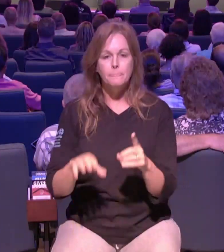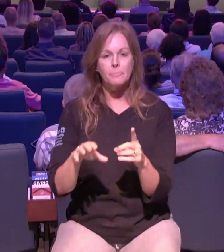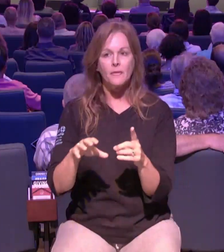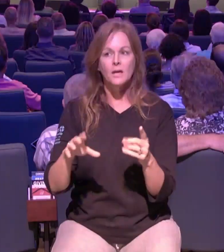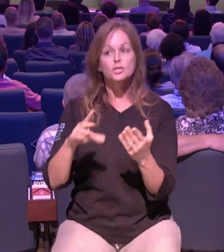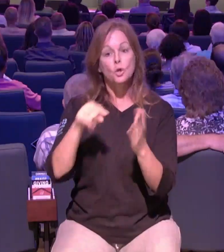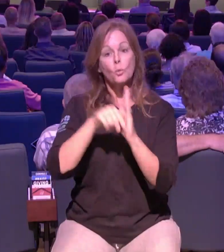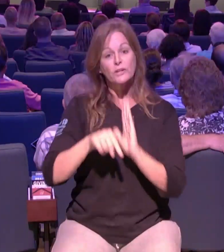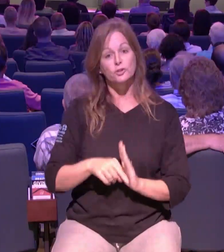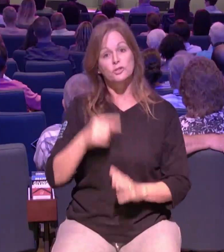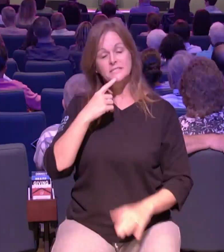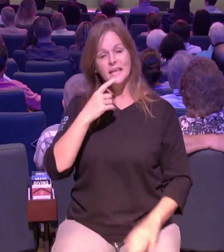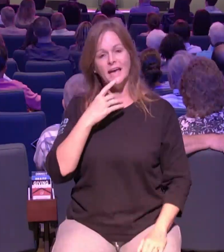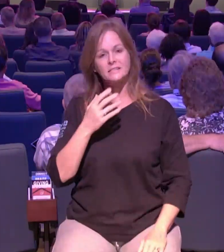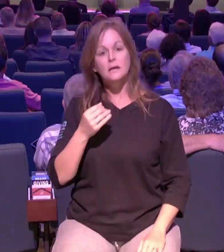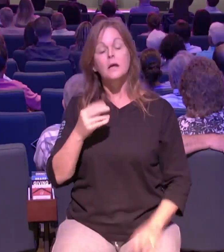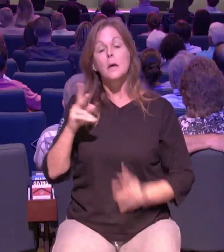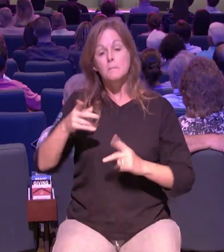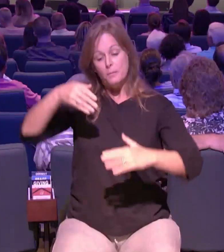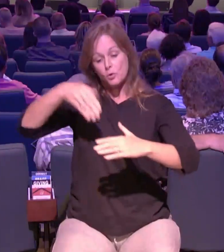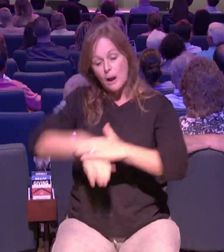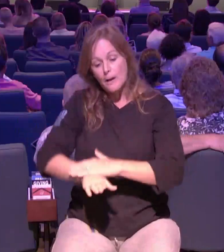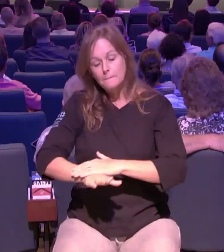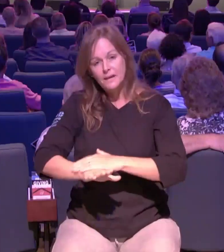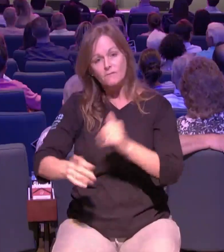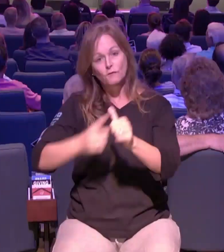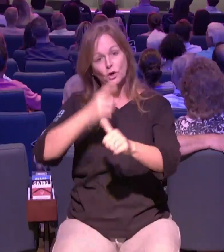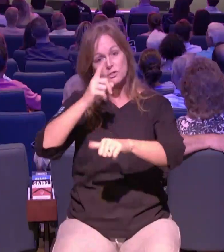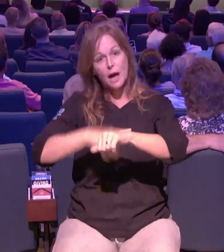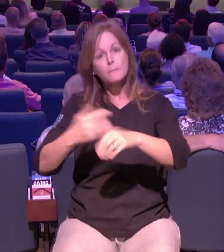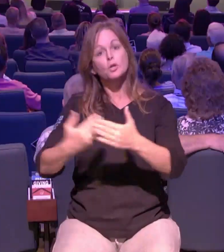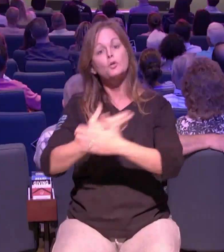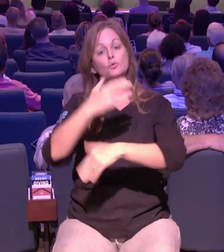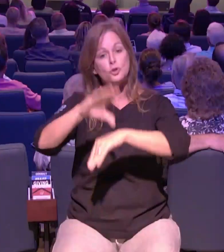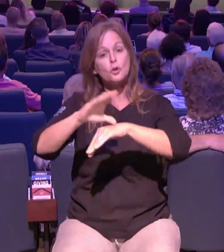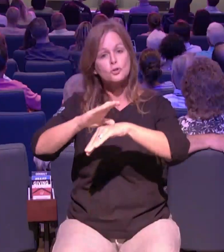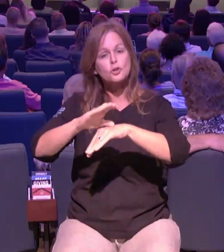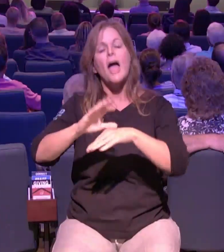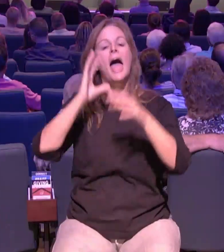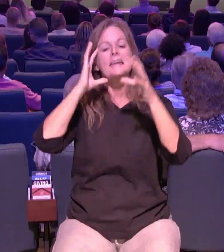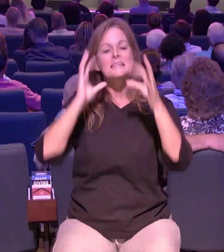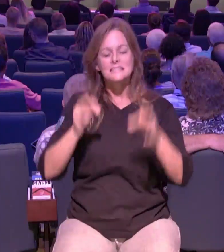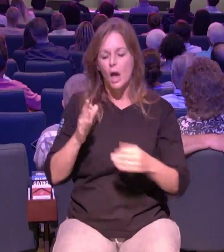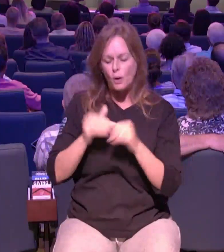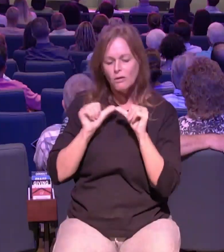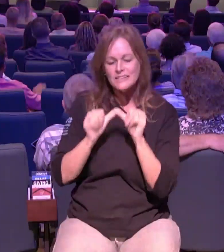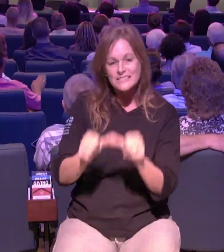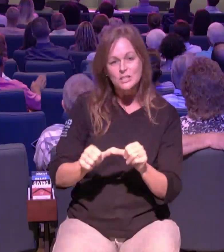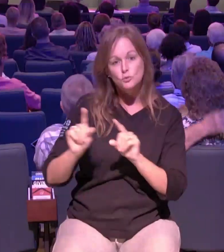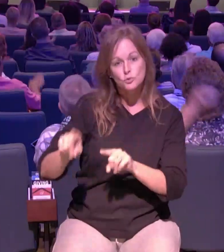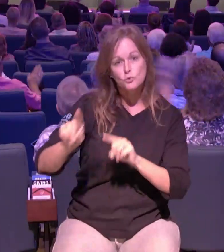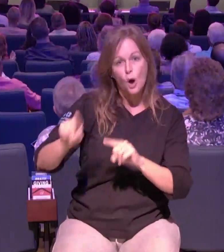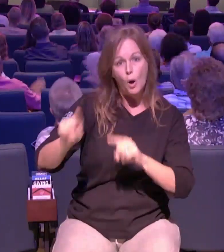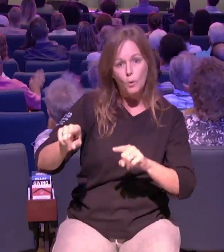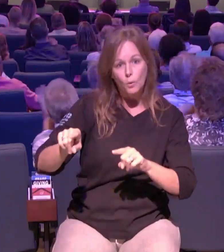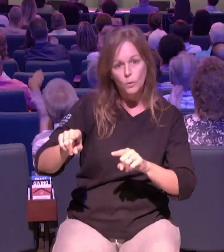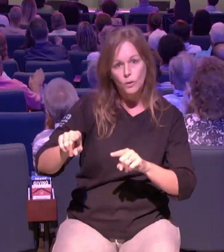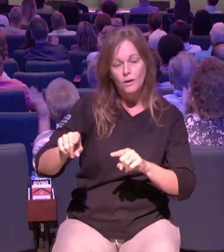but what i love is the reason they keep coming back is because you all are loving on them would you give it up one more time for all the dream team serving and loving